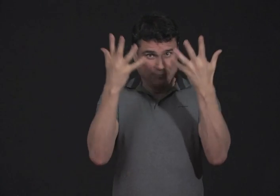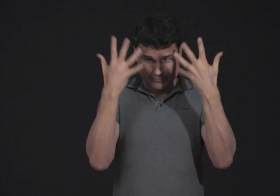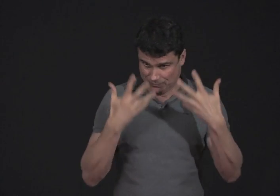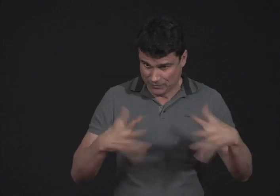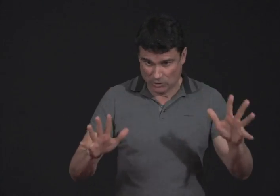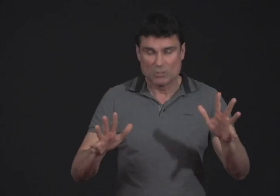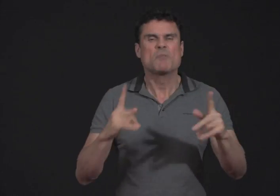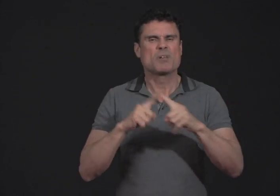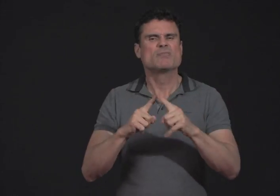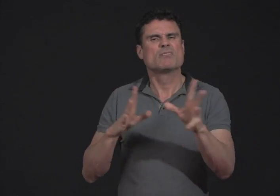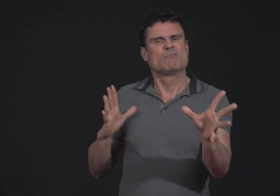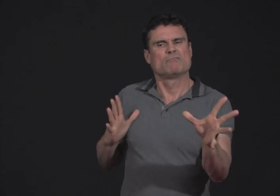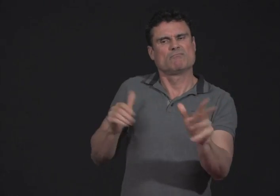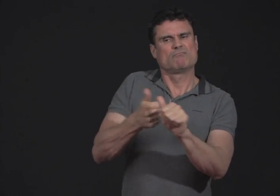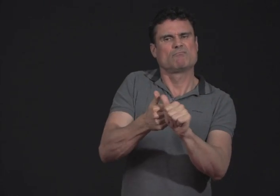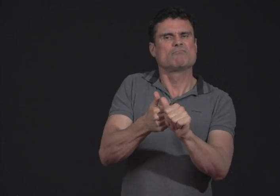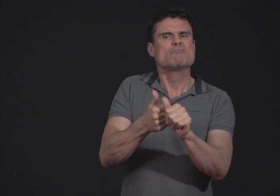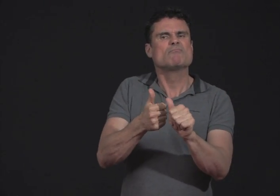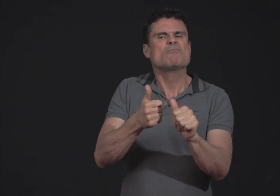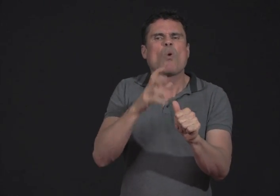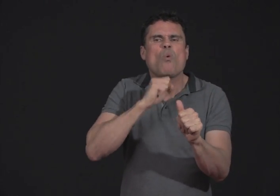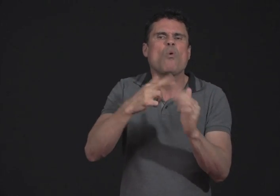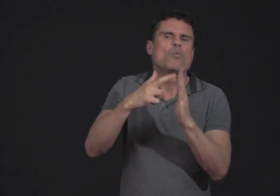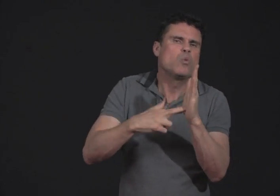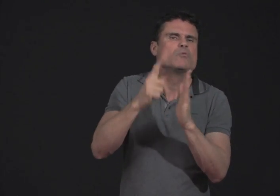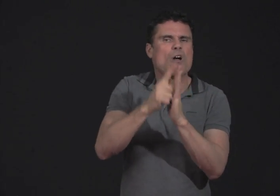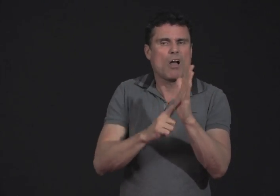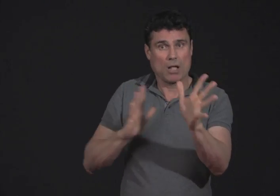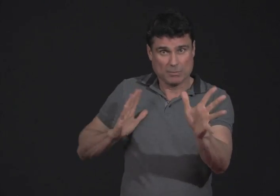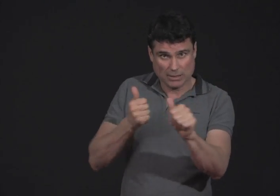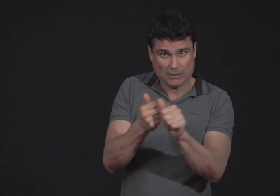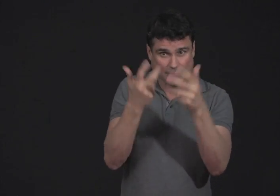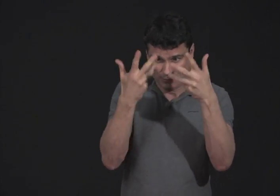Really, to update it, to make sure all the laws and rules are current.